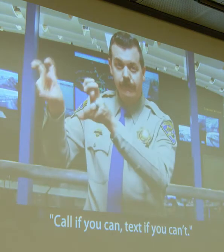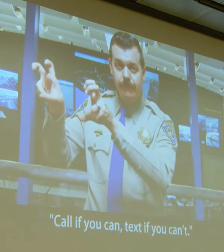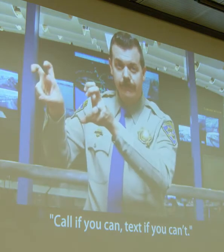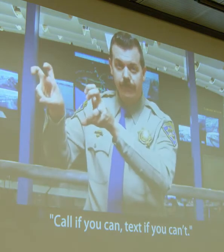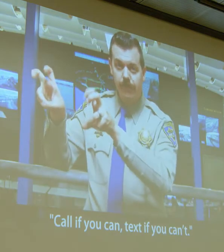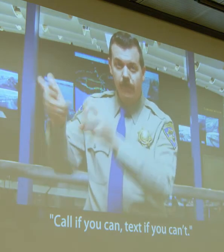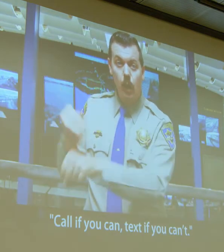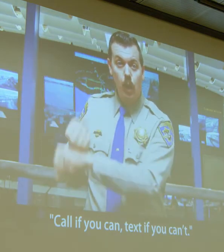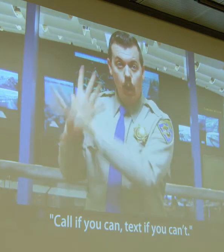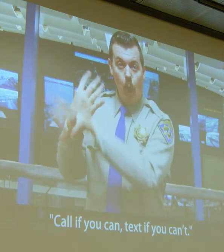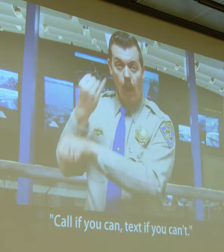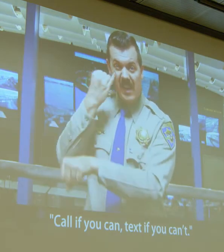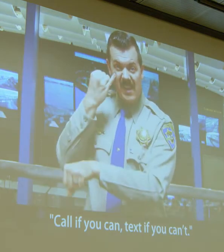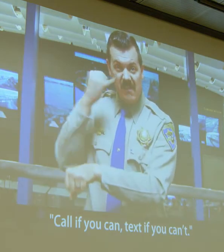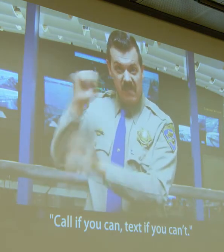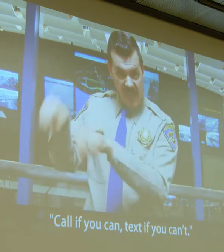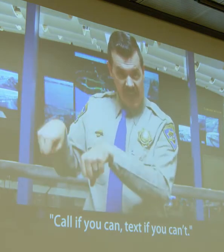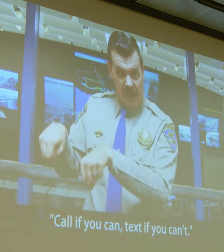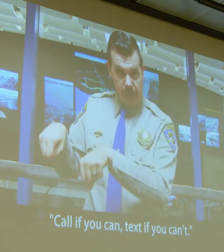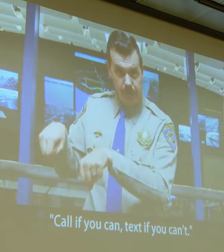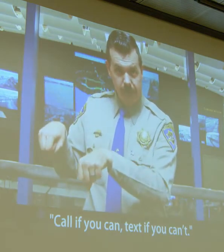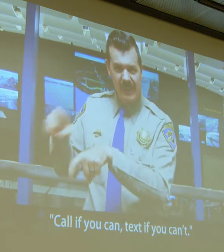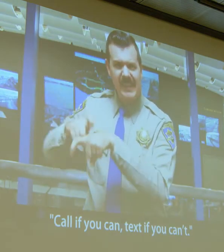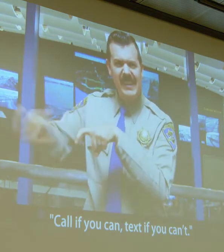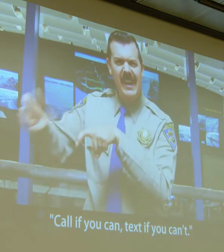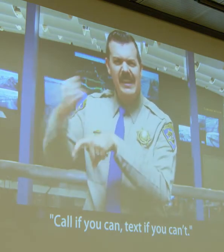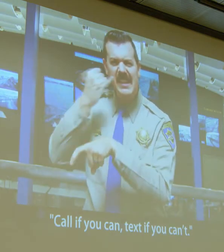Call if you can. Text if you can't.